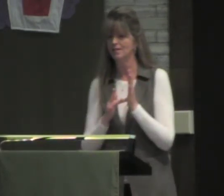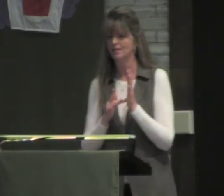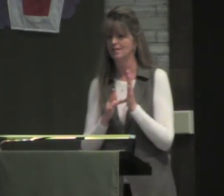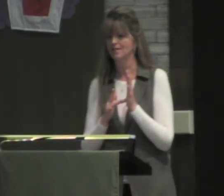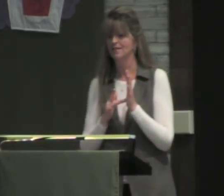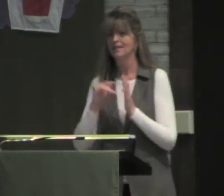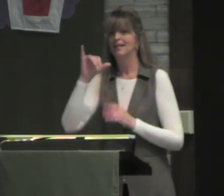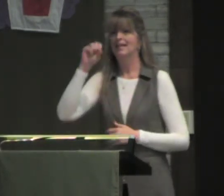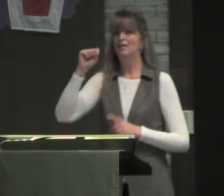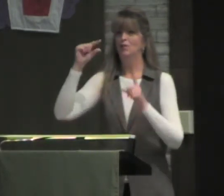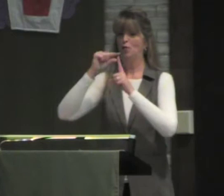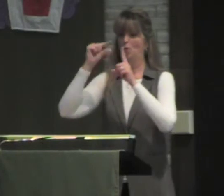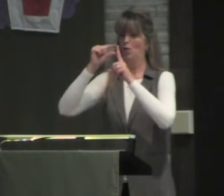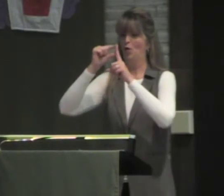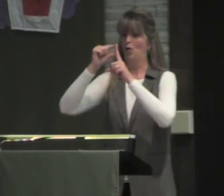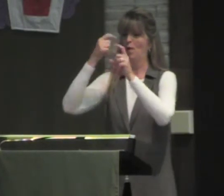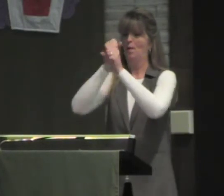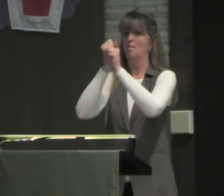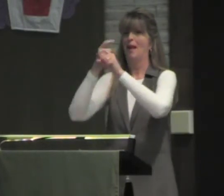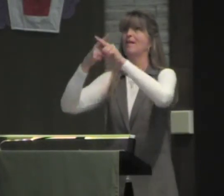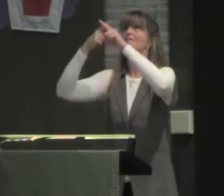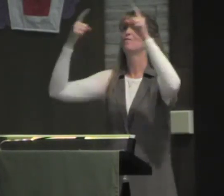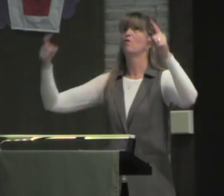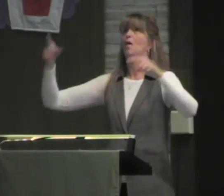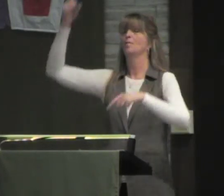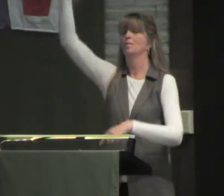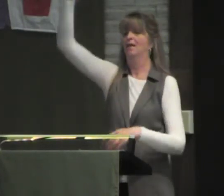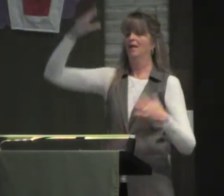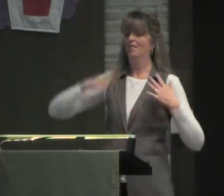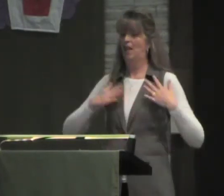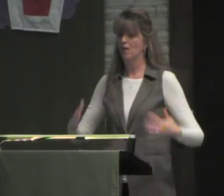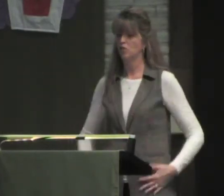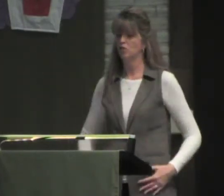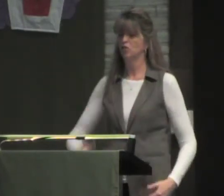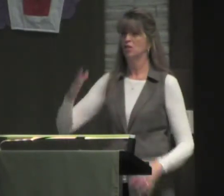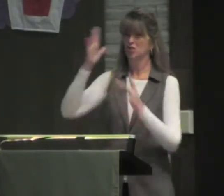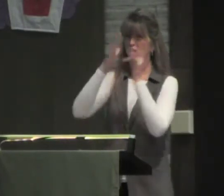John says that Jesus is the word made flesh.